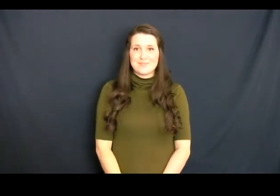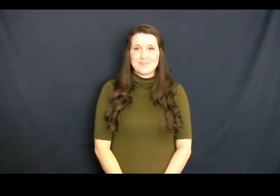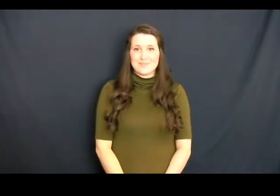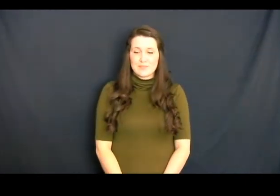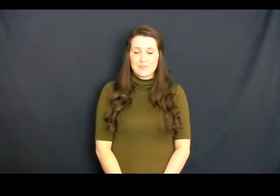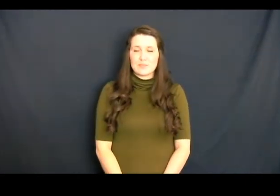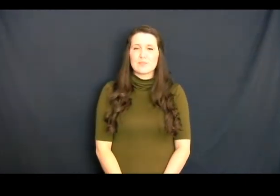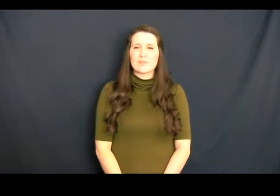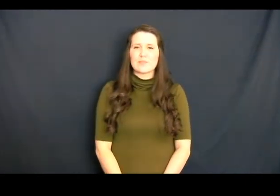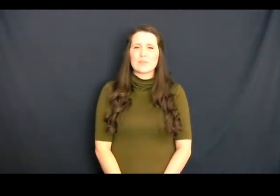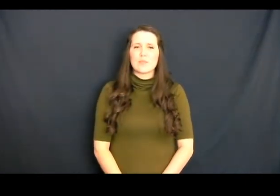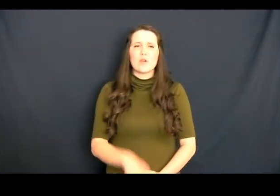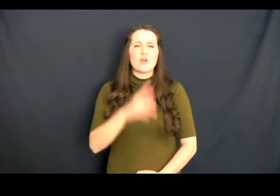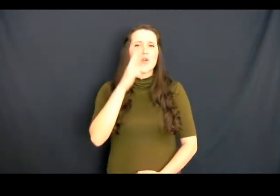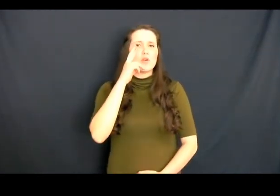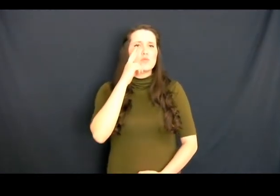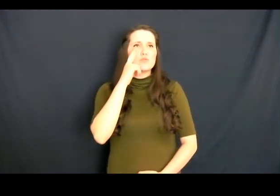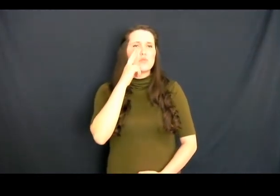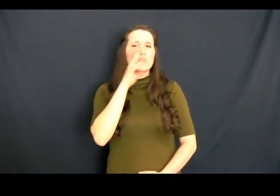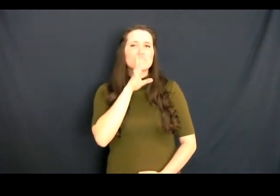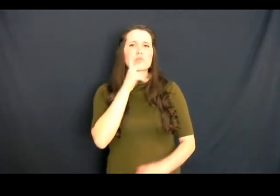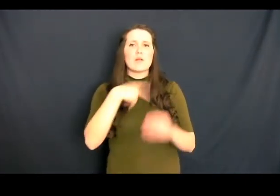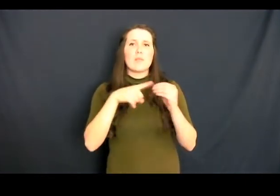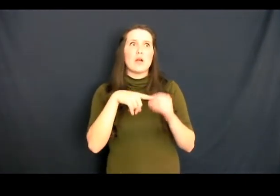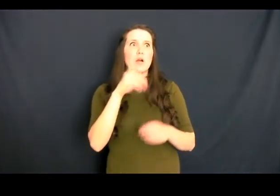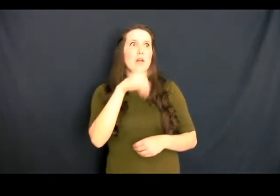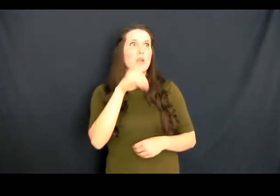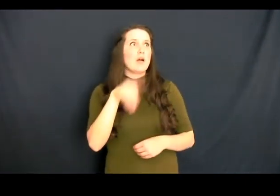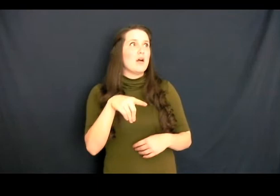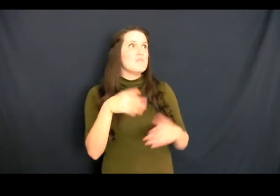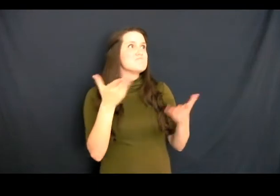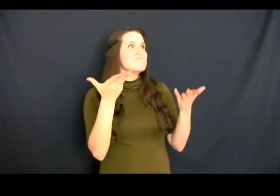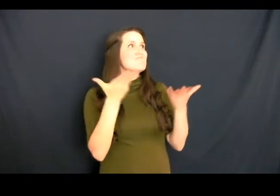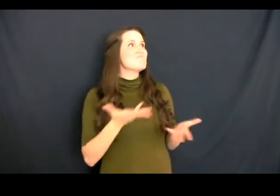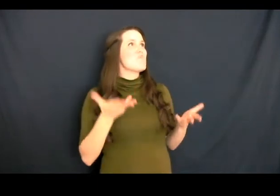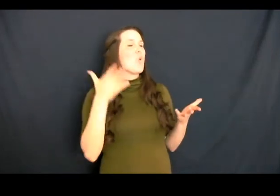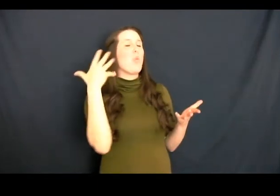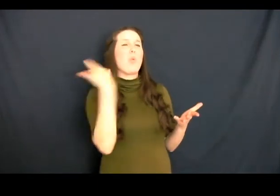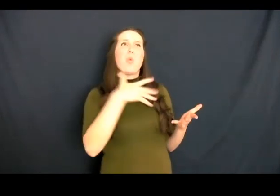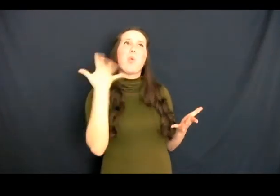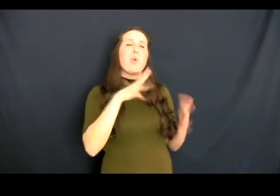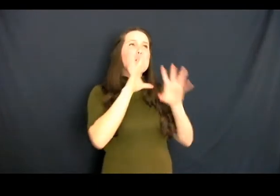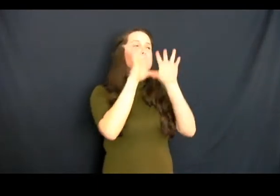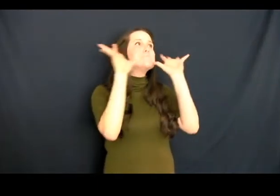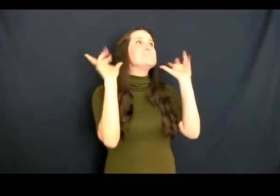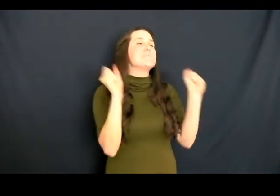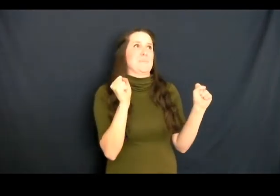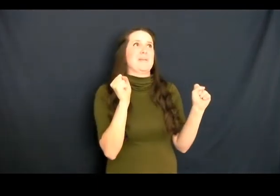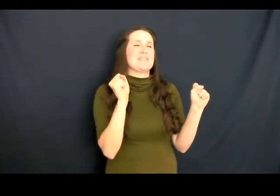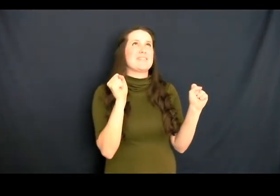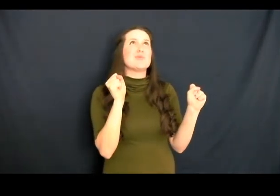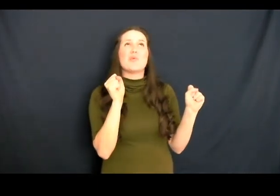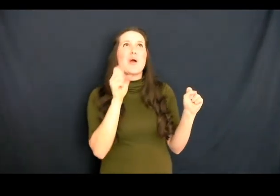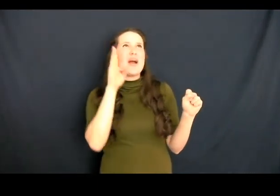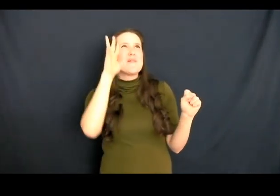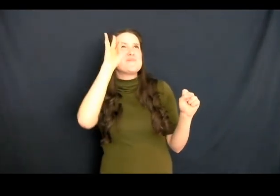To a Danny DeVito appearance on The View, Rosie O'Donnell stated something to the effect of, I can't believe this. This is world news. I can imagine some